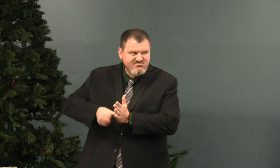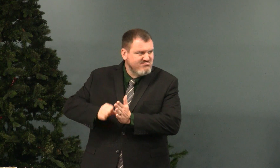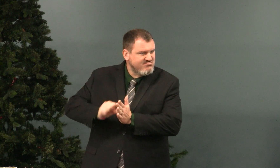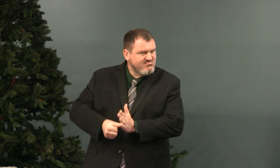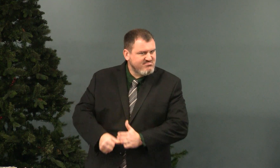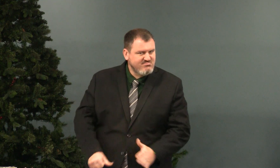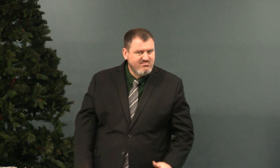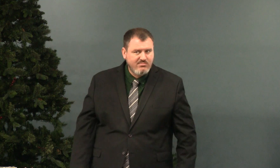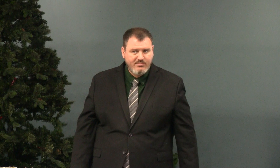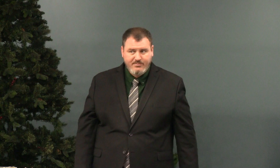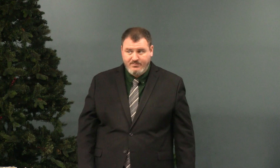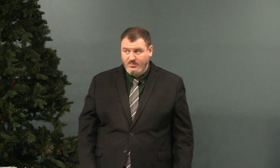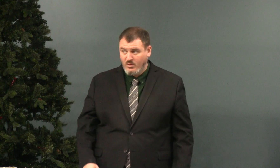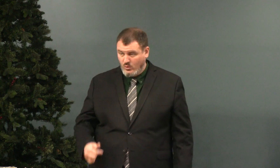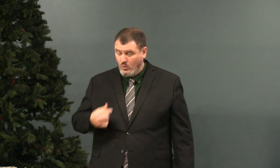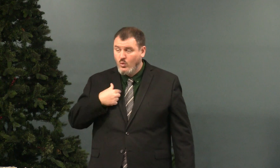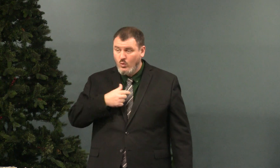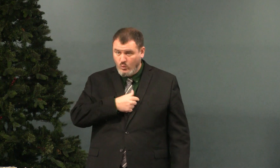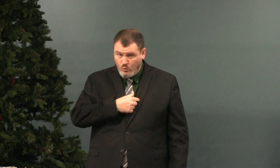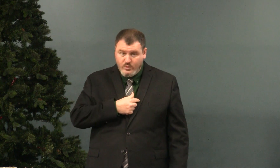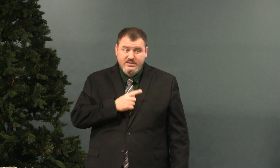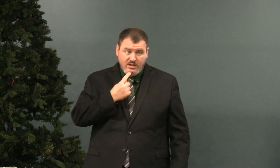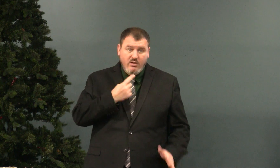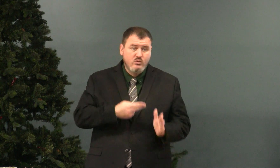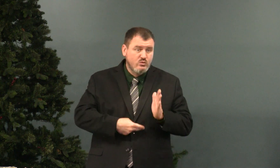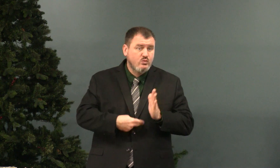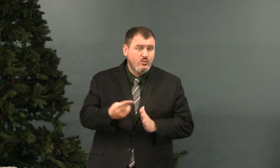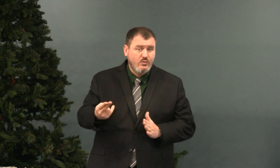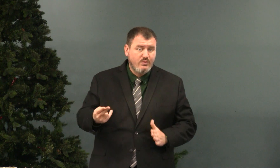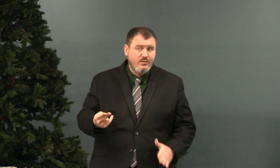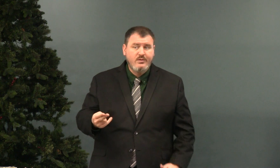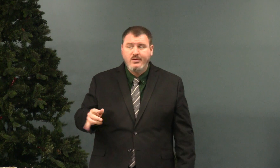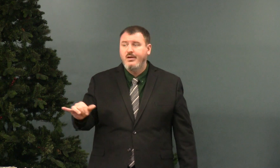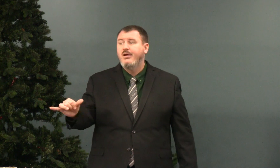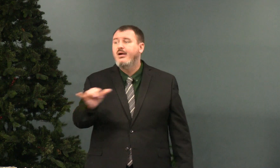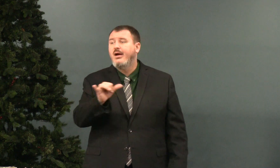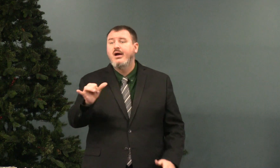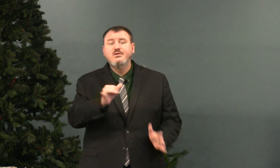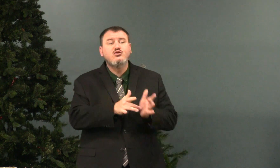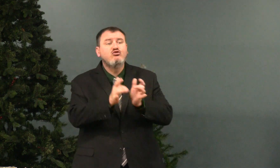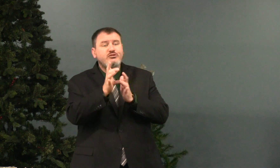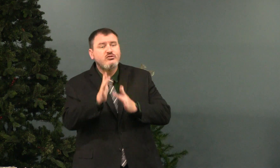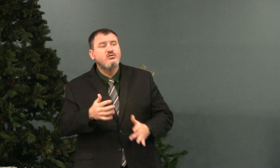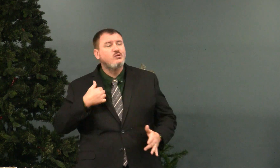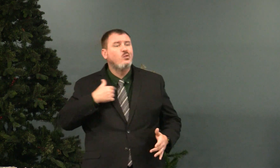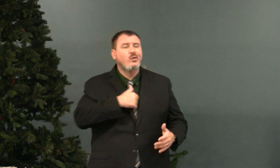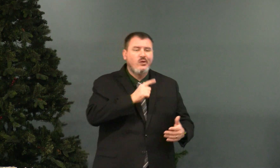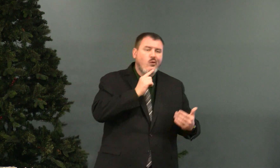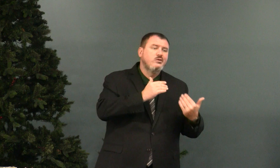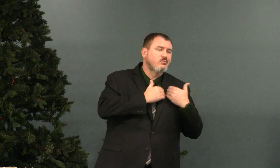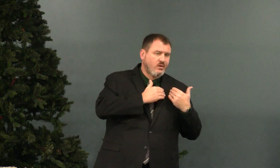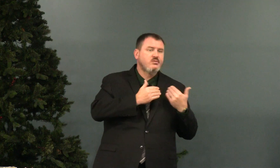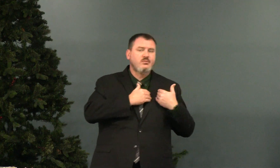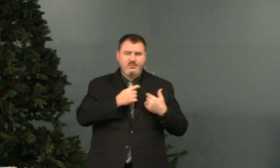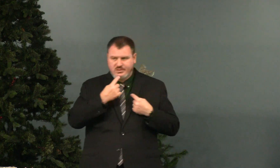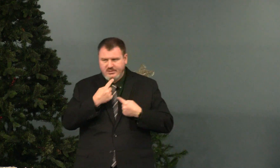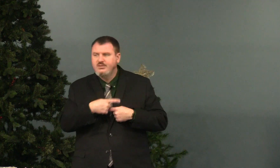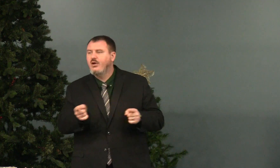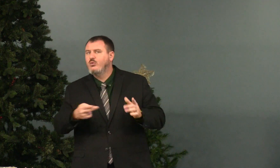I really emphasize this. we tell the truth. As Christians we have a